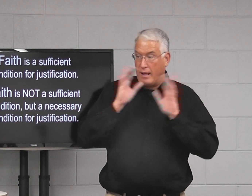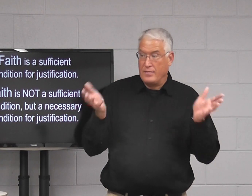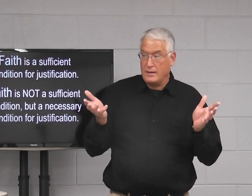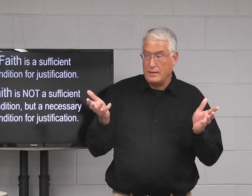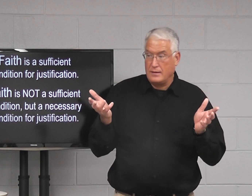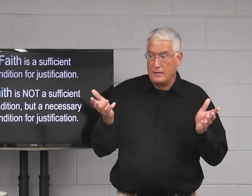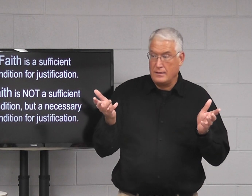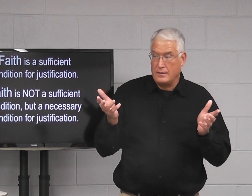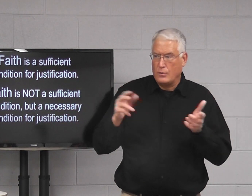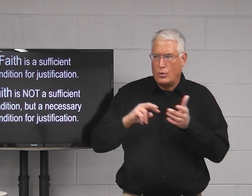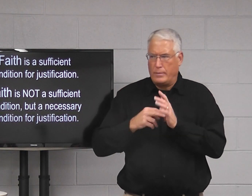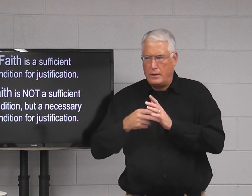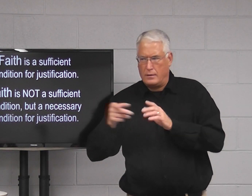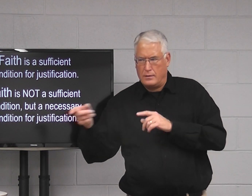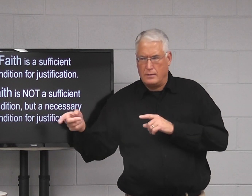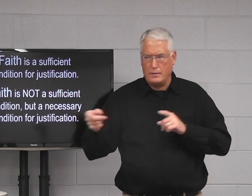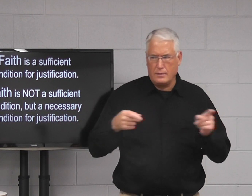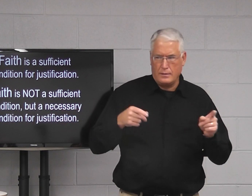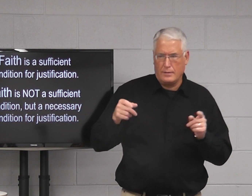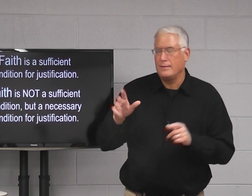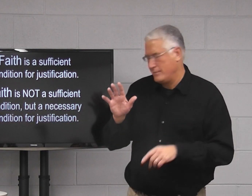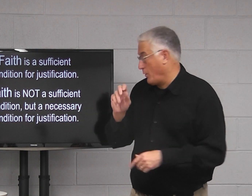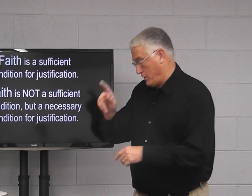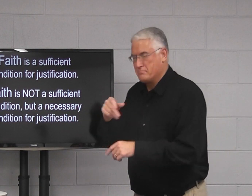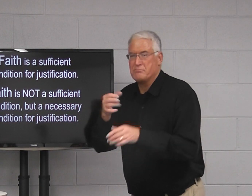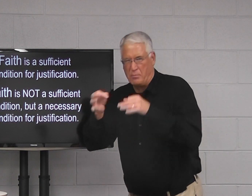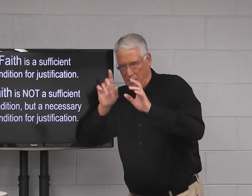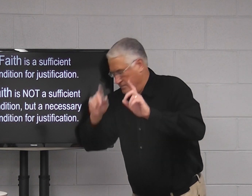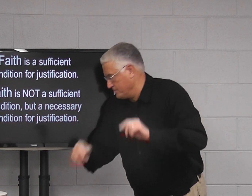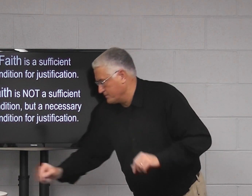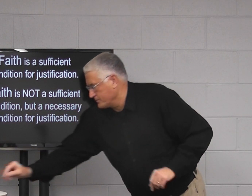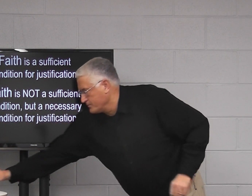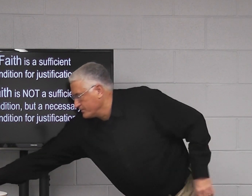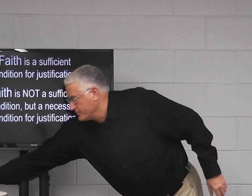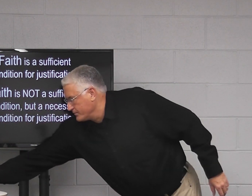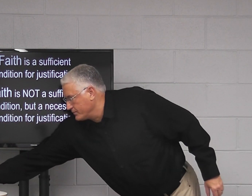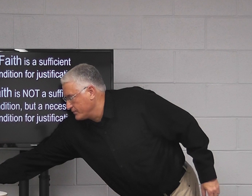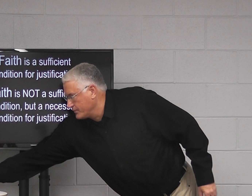It means nothing? What do you mean it means nothing? Okay, let me explain this.